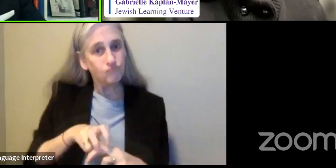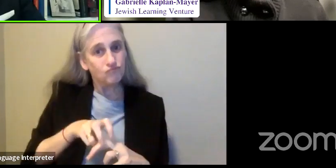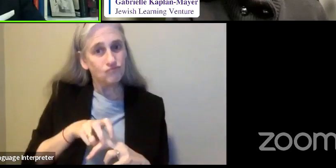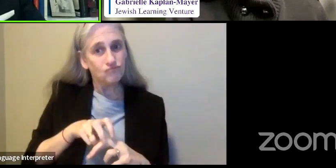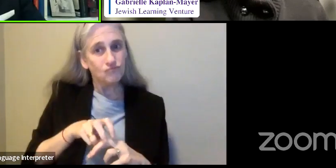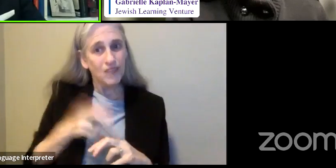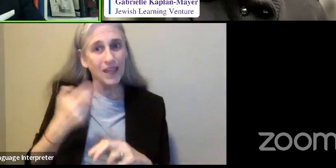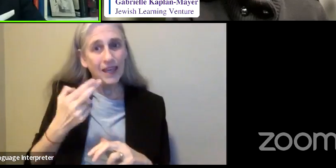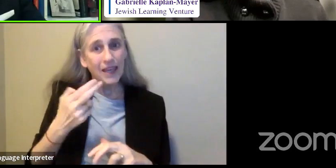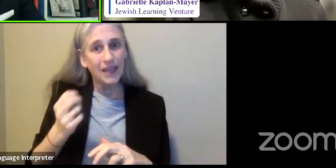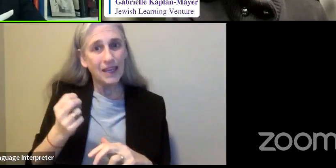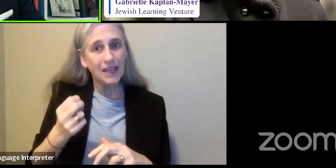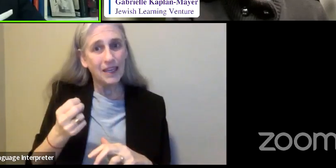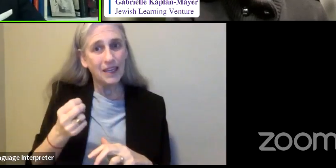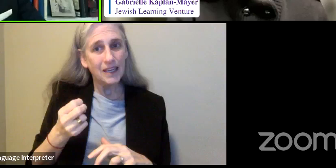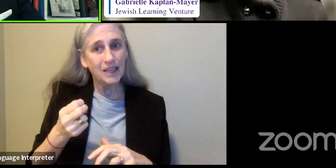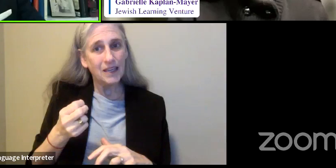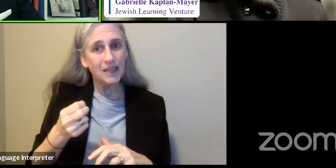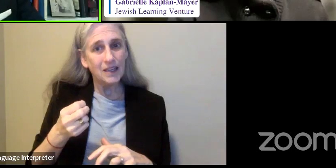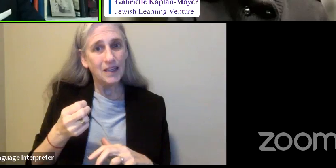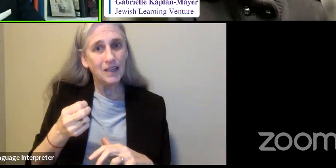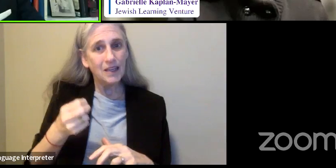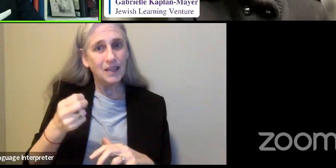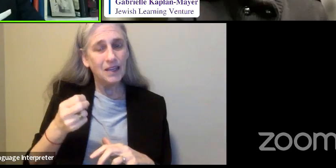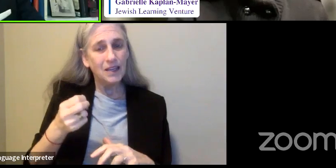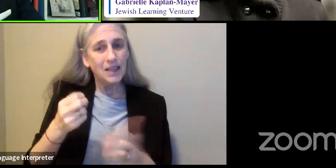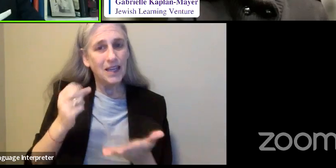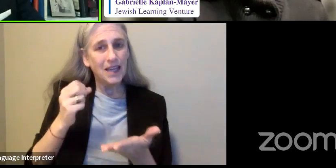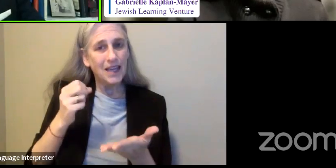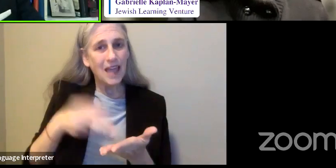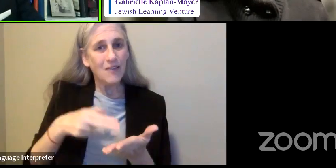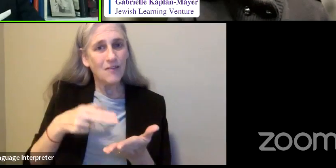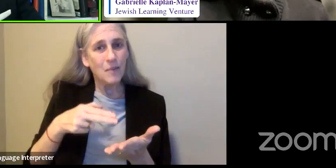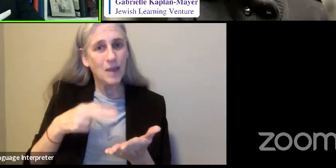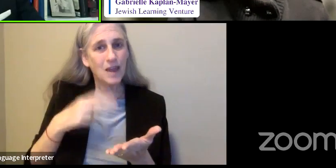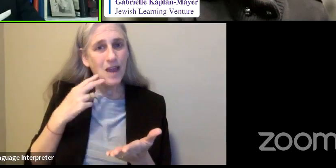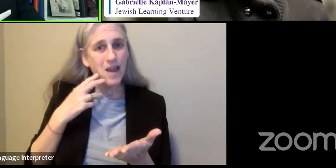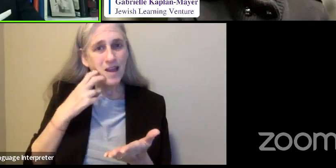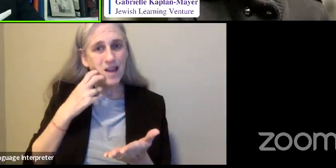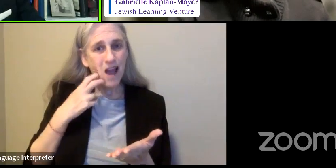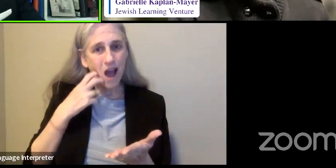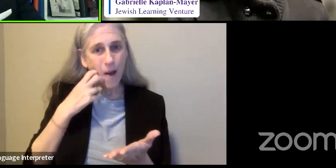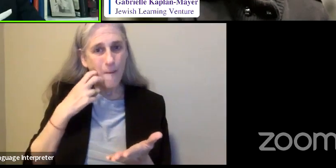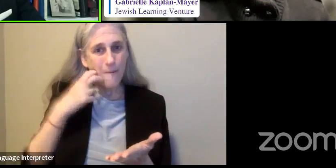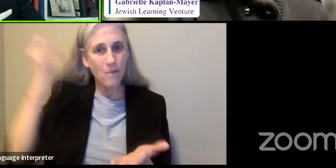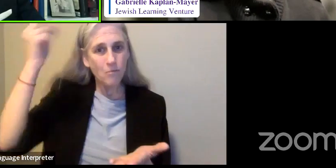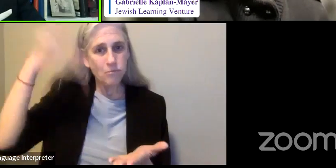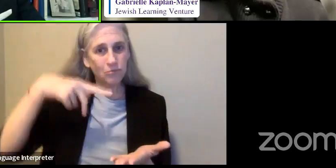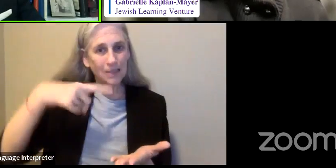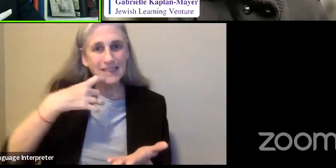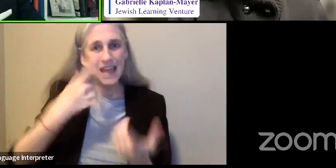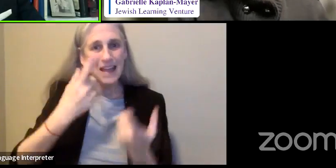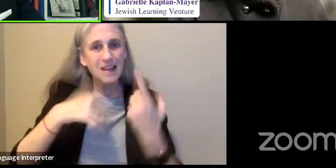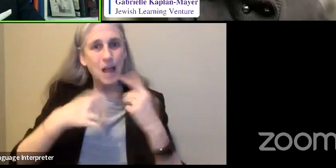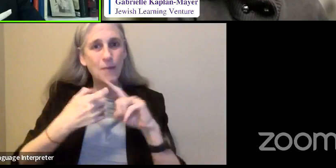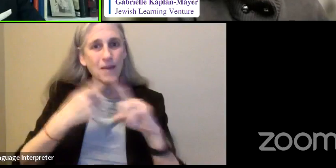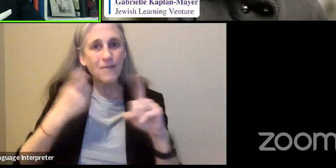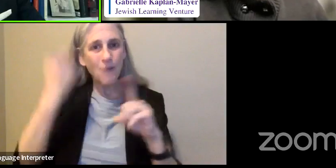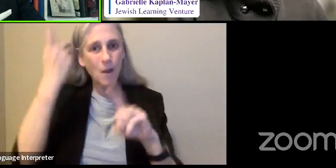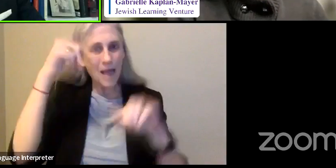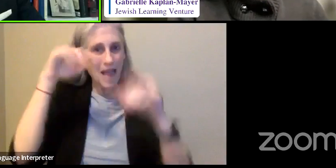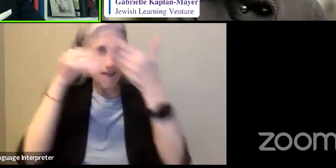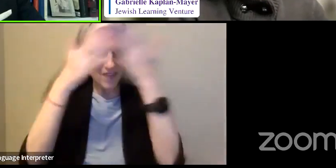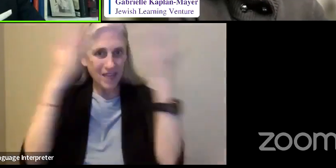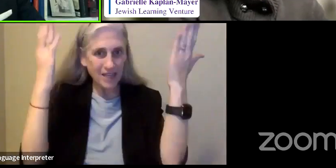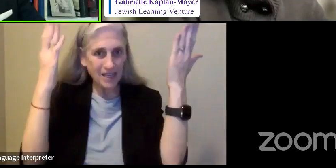and he dropped a stick of gum on my head and told me it was coming from heaven. He died shortly